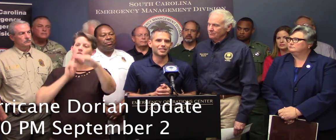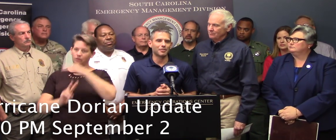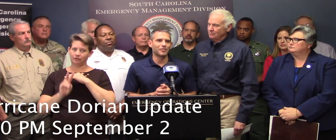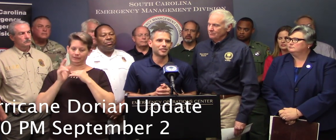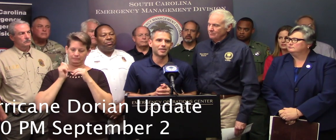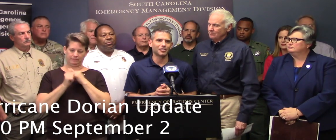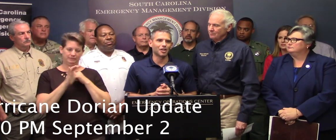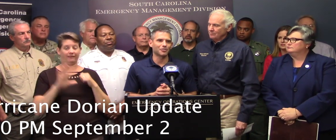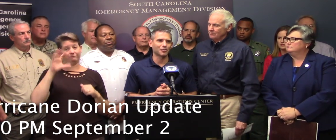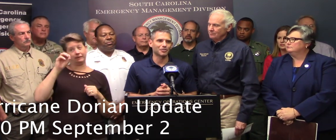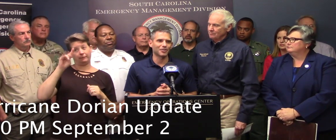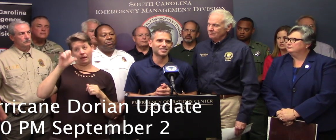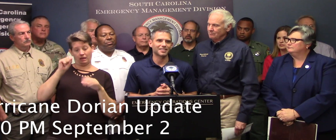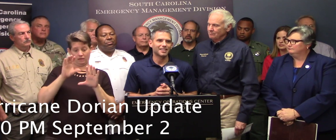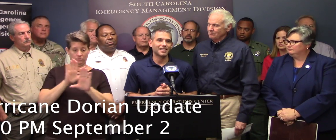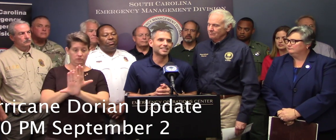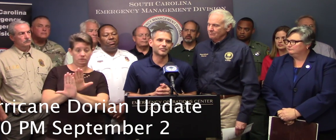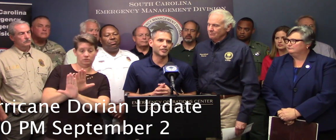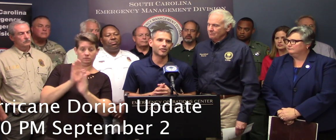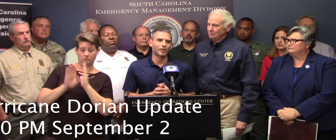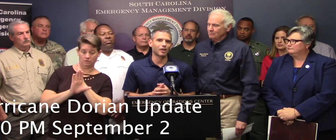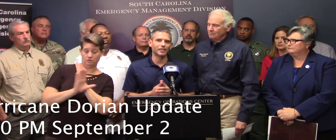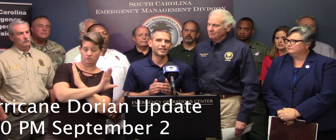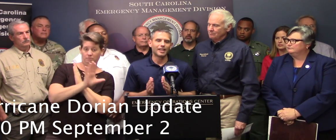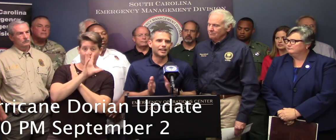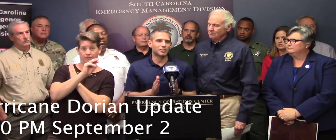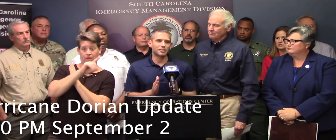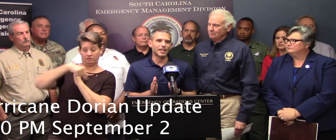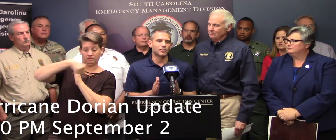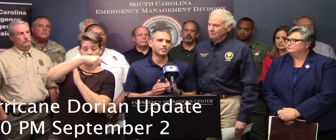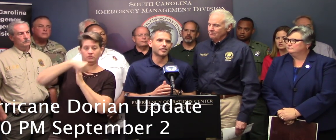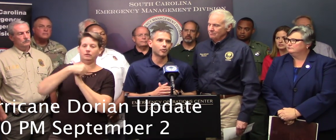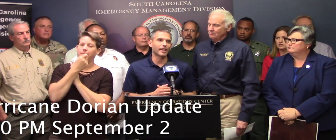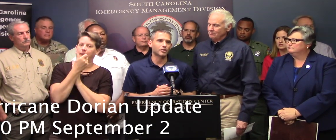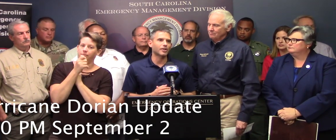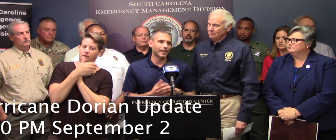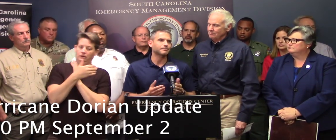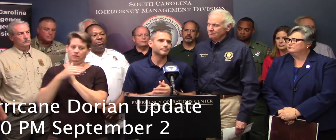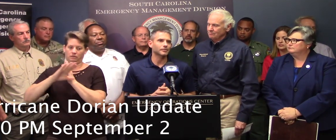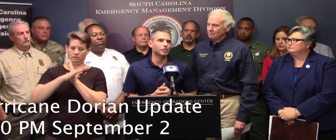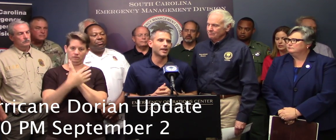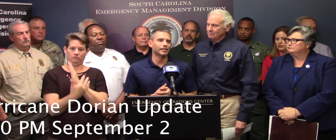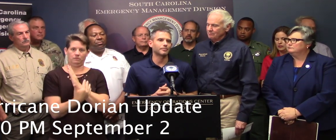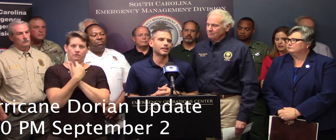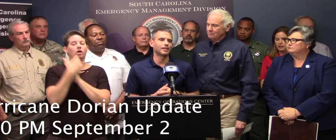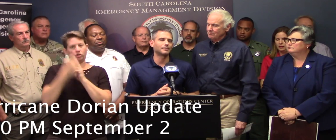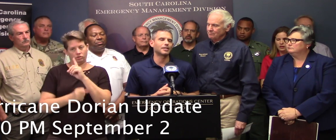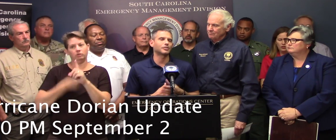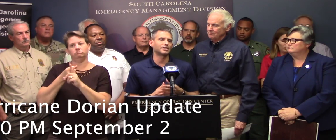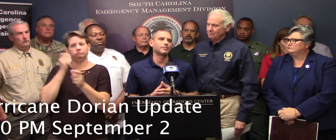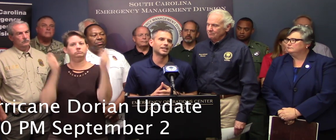shows it passing about 50 miles offshore. So that's not very far at all. And just a slight change in that forecast track could dramatically